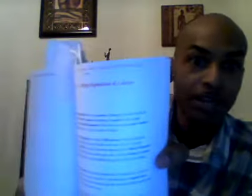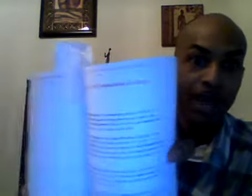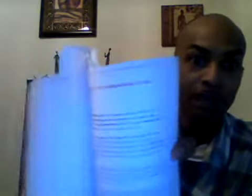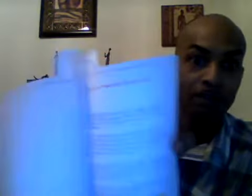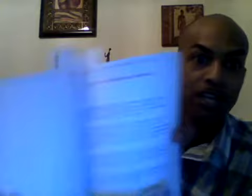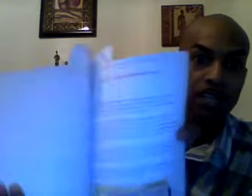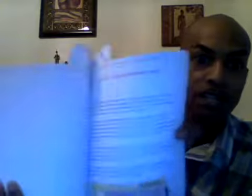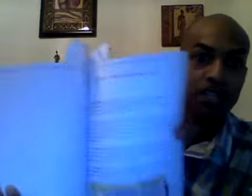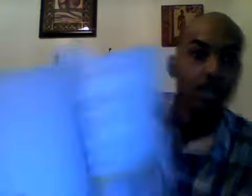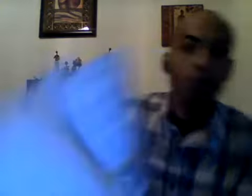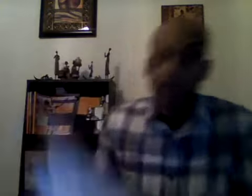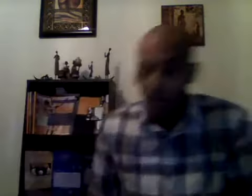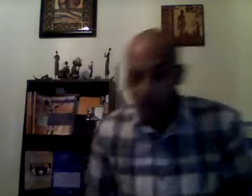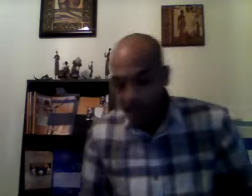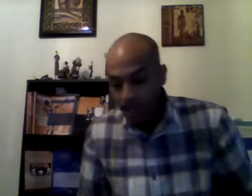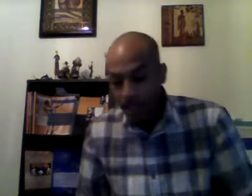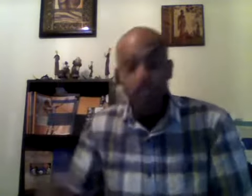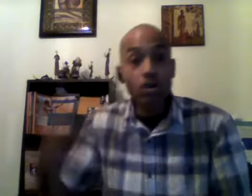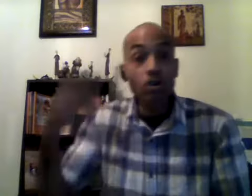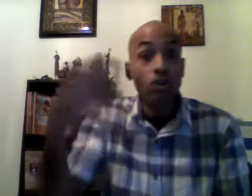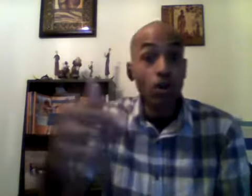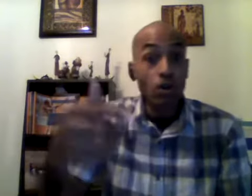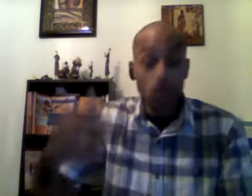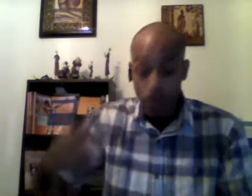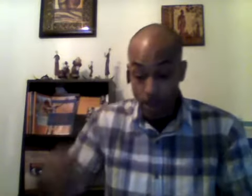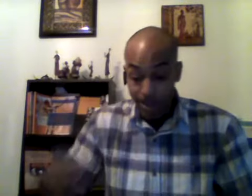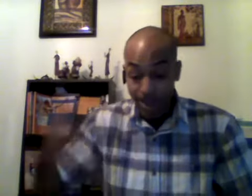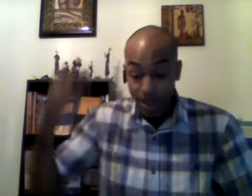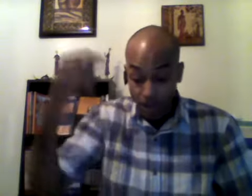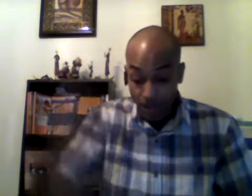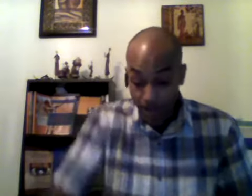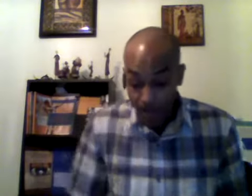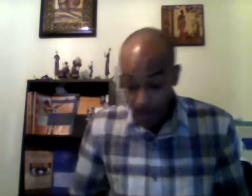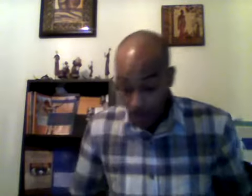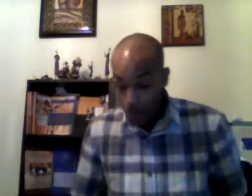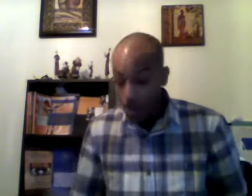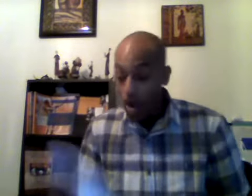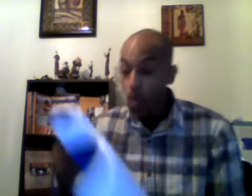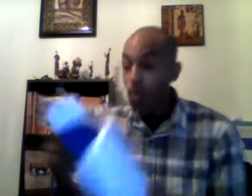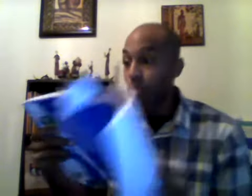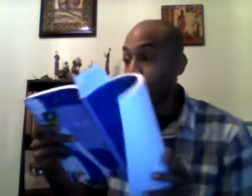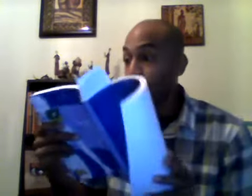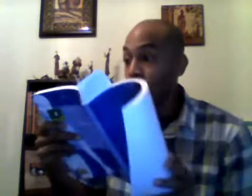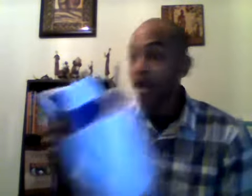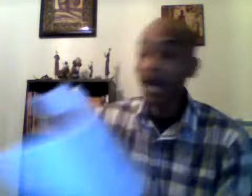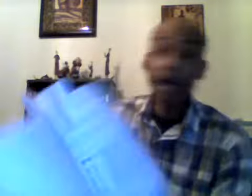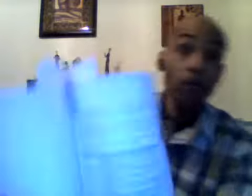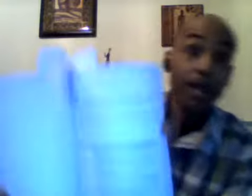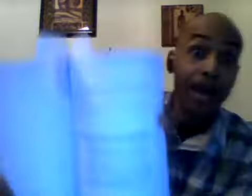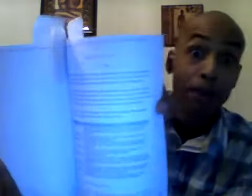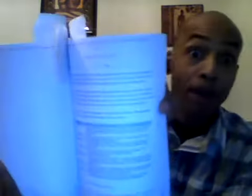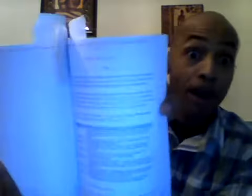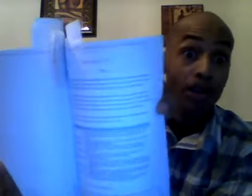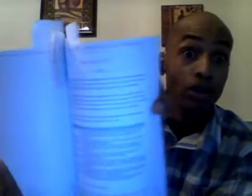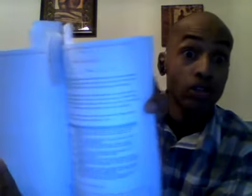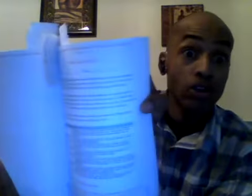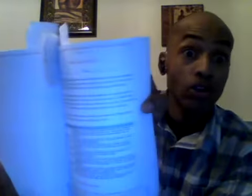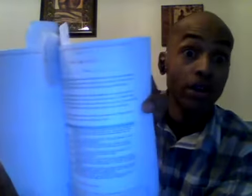calories see we go in here so you can create your own we got we got part q so you can